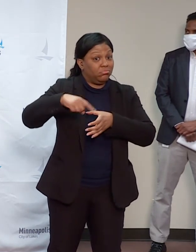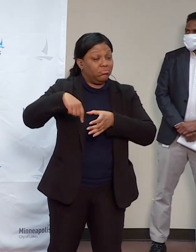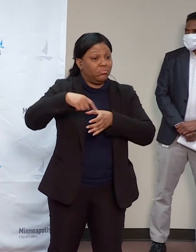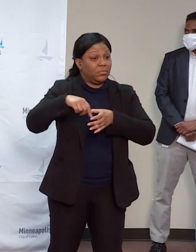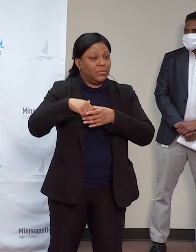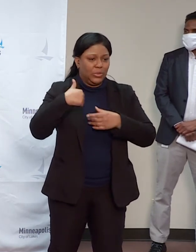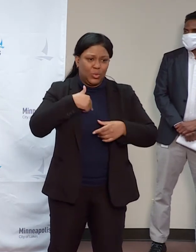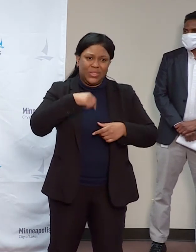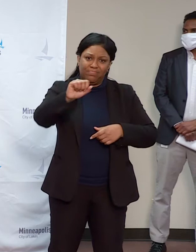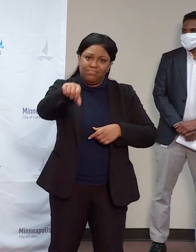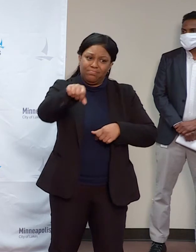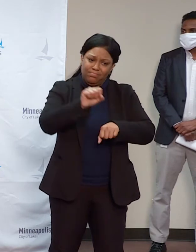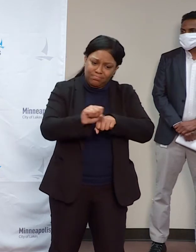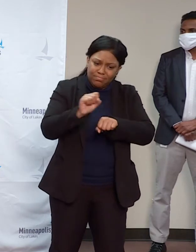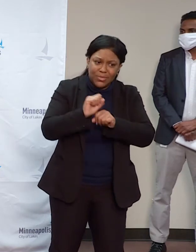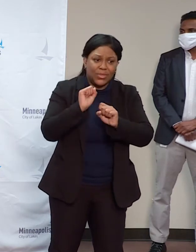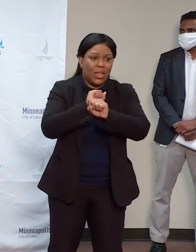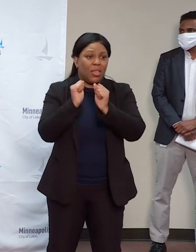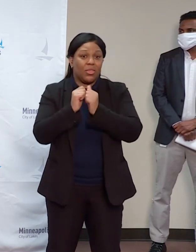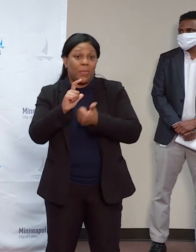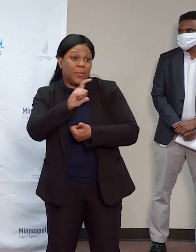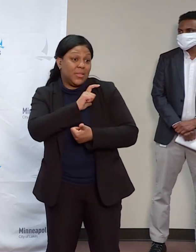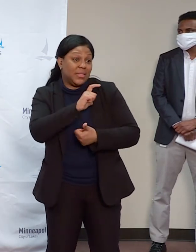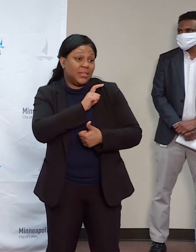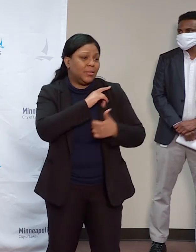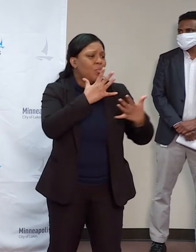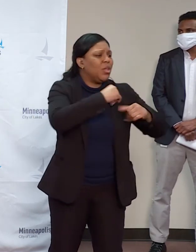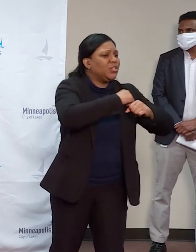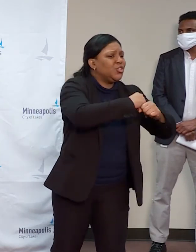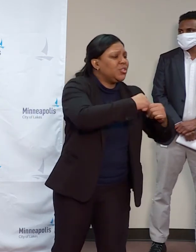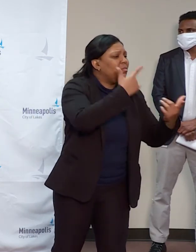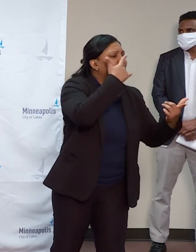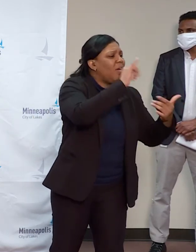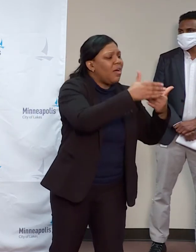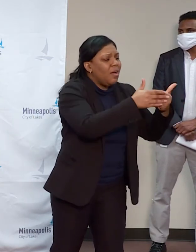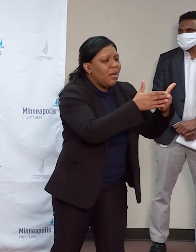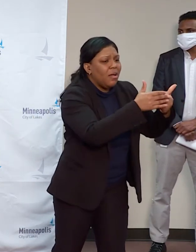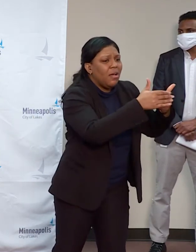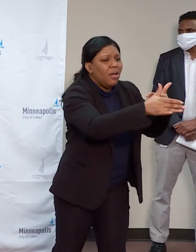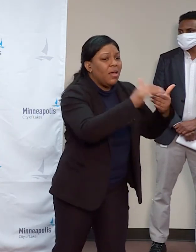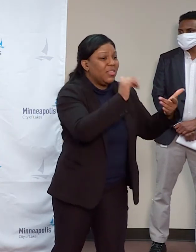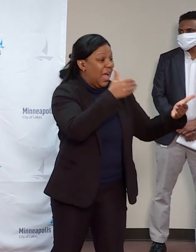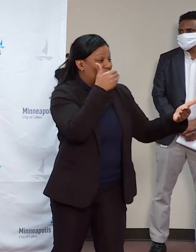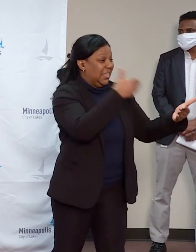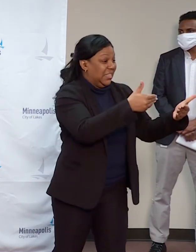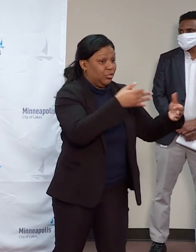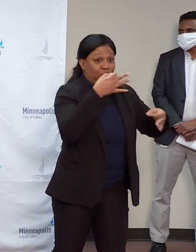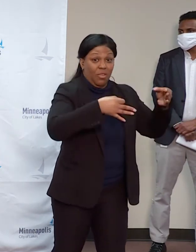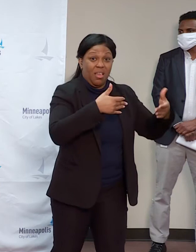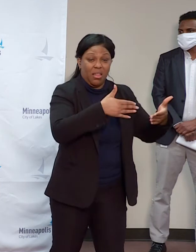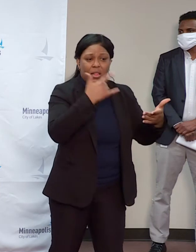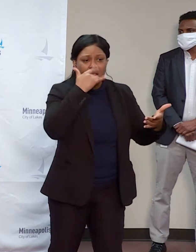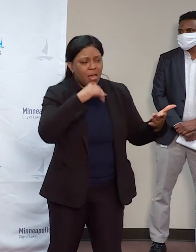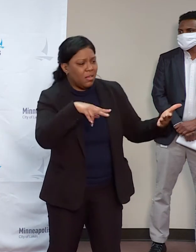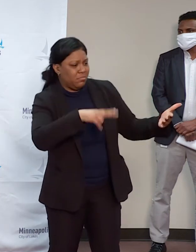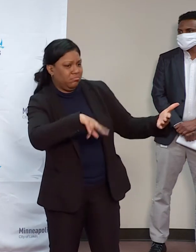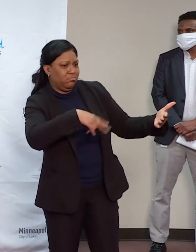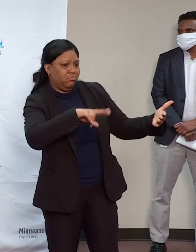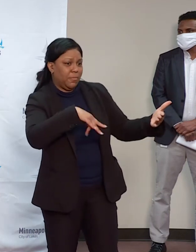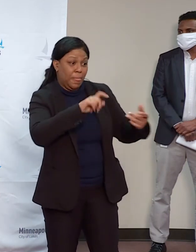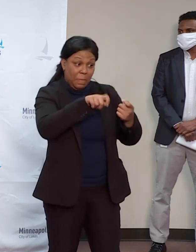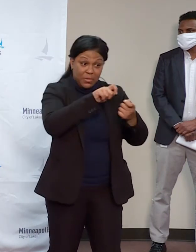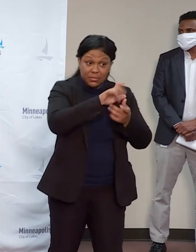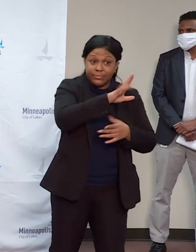building facilities managers on security perimeters for the upcoming trial. Our transportation goals are to support the security effort